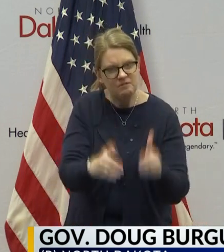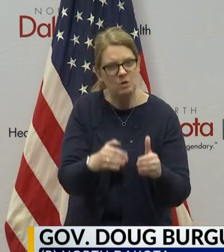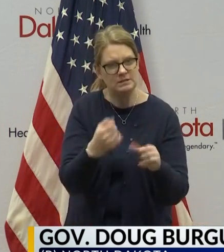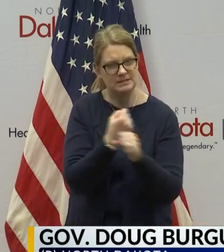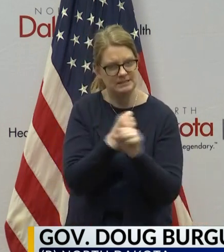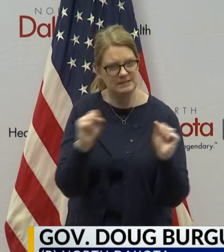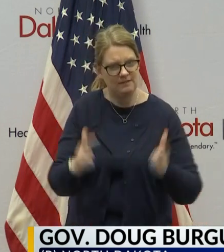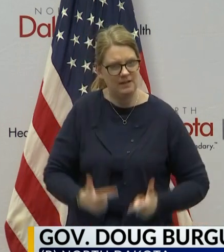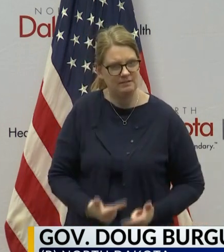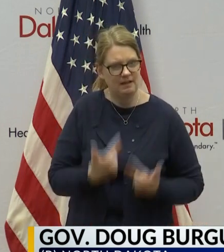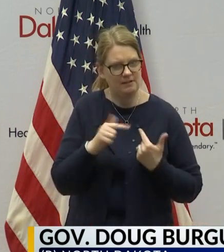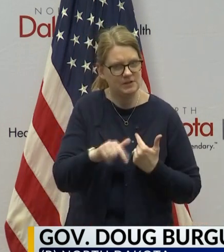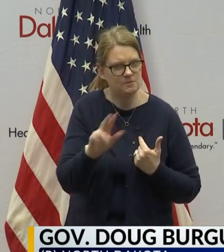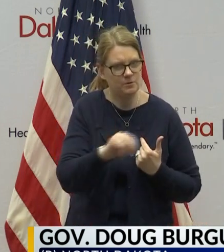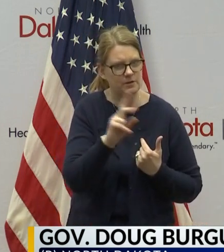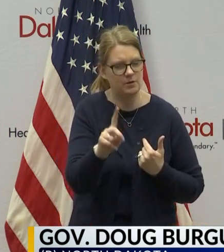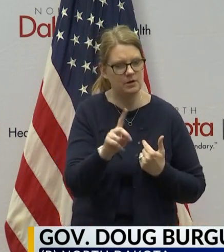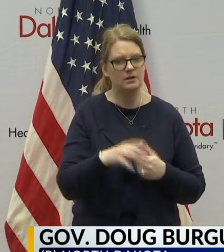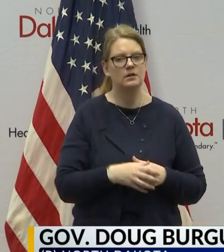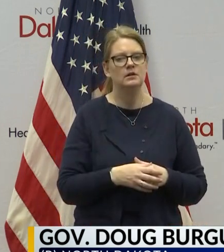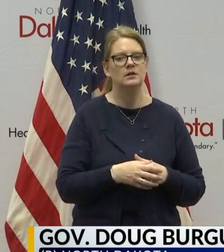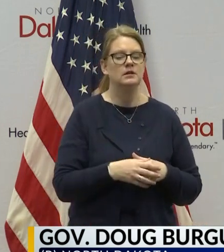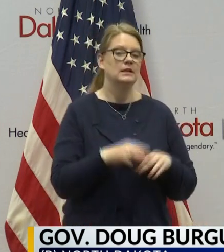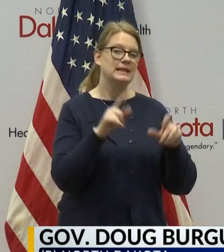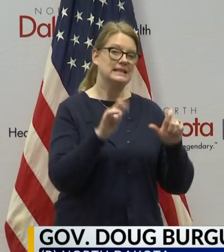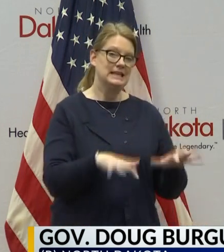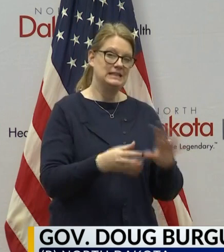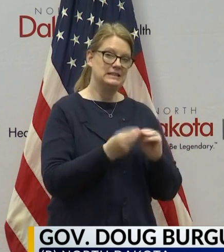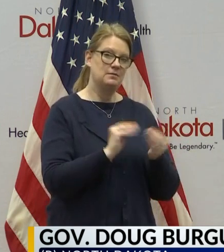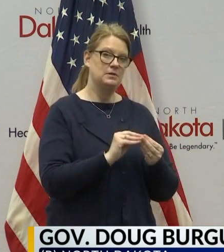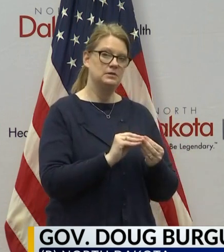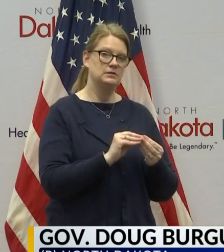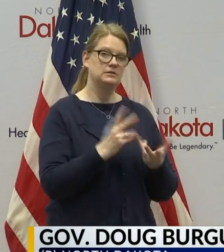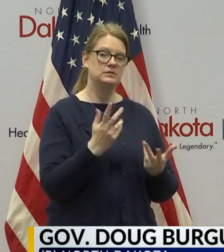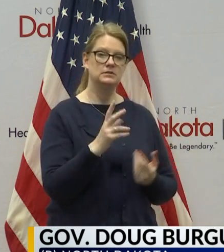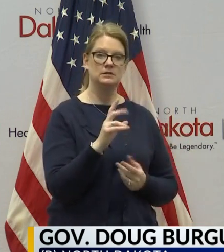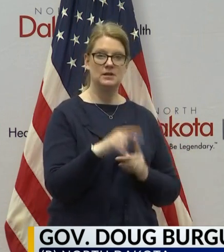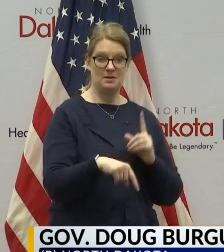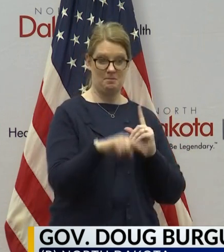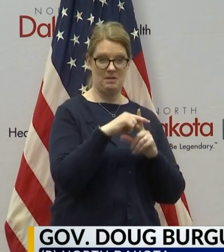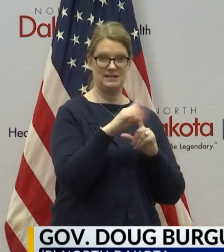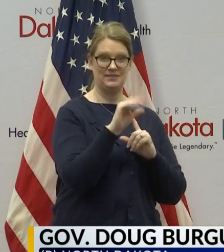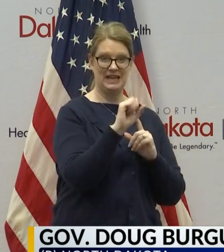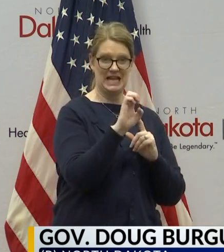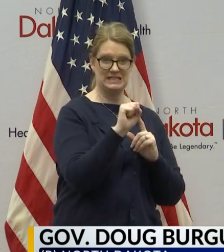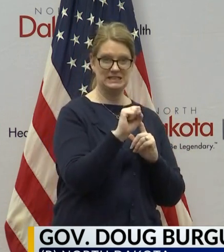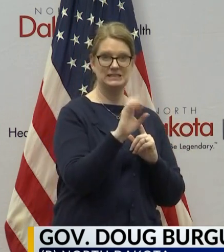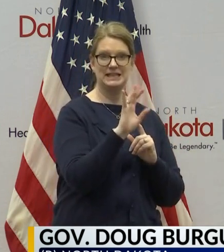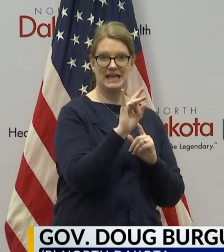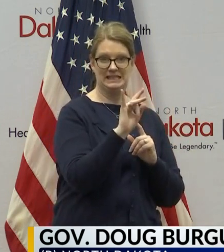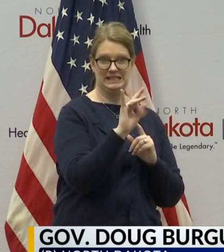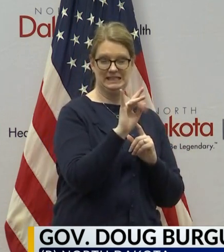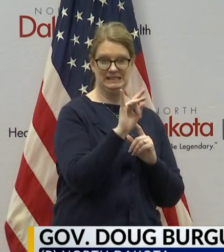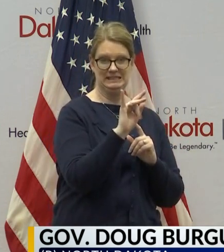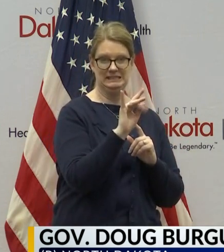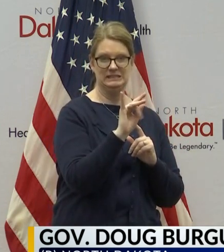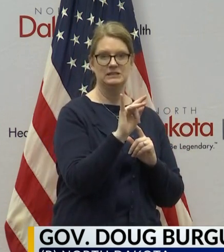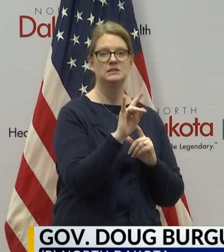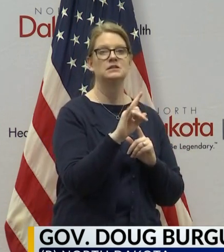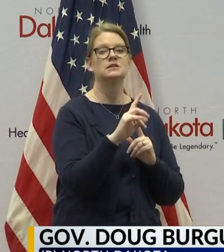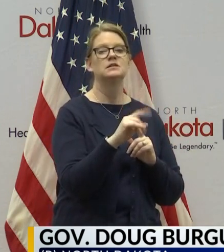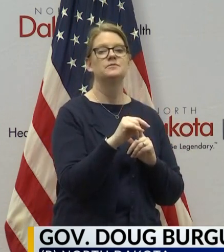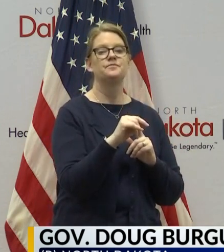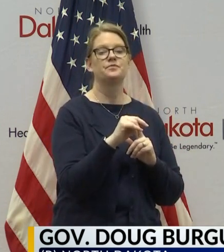Dakota. The test numbers for today, there were 18 positives for today that came